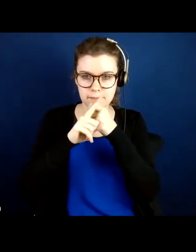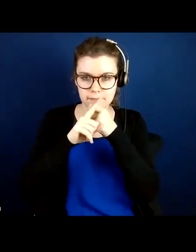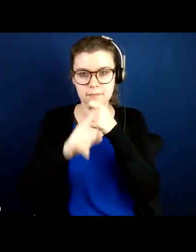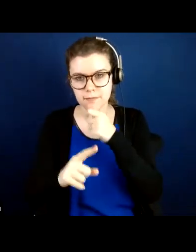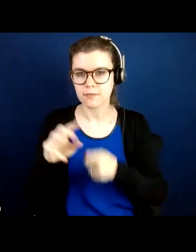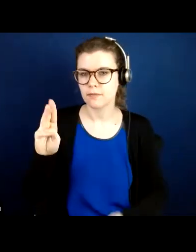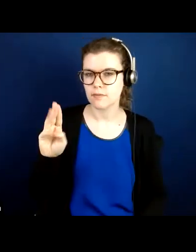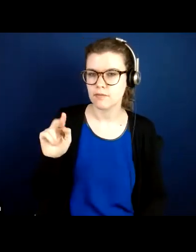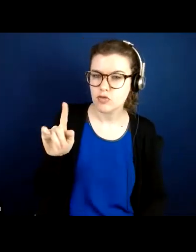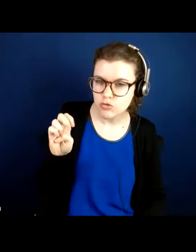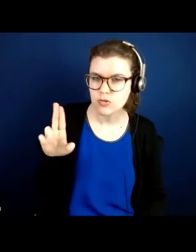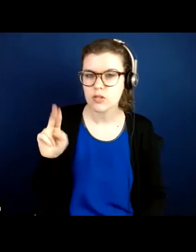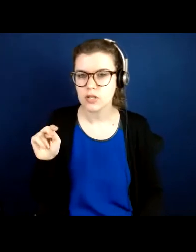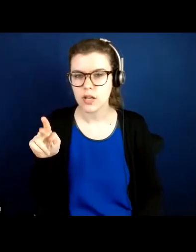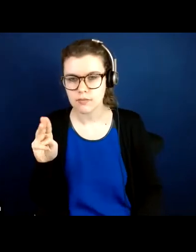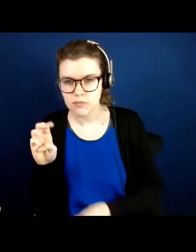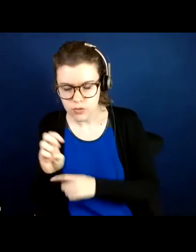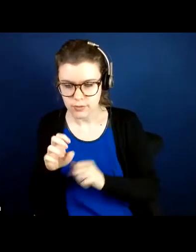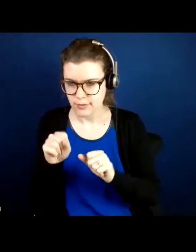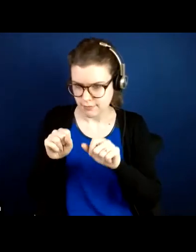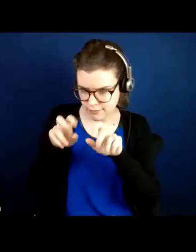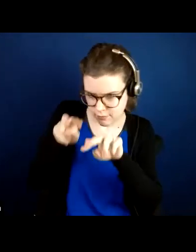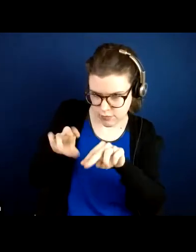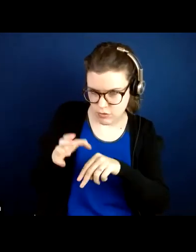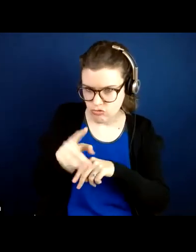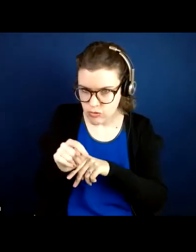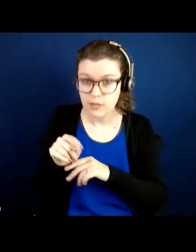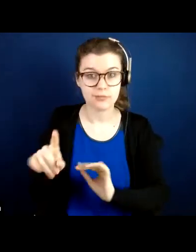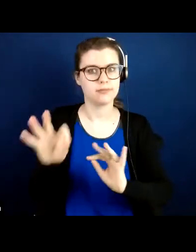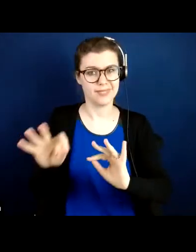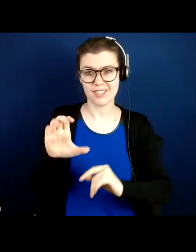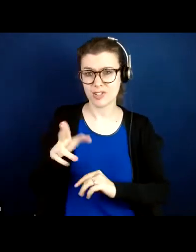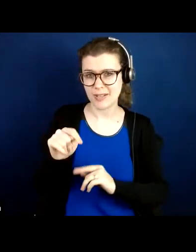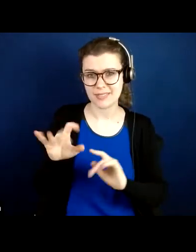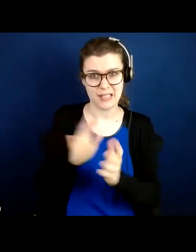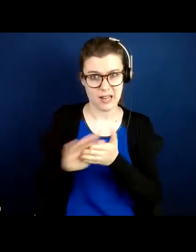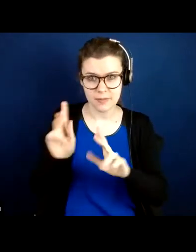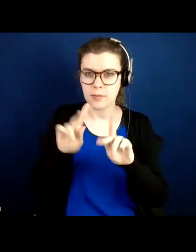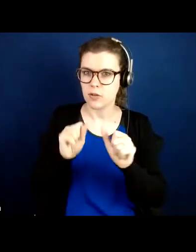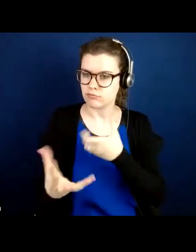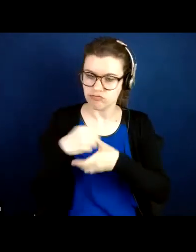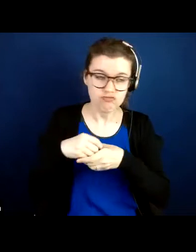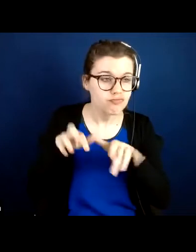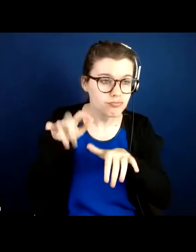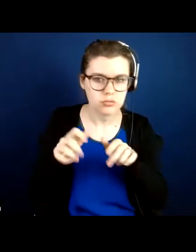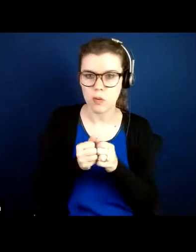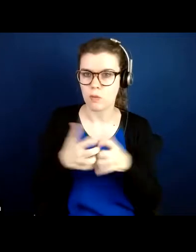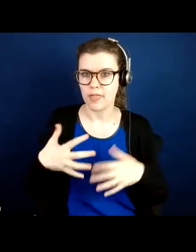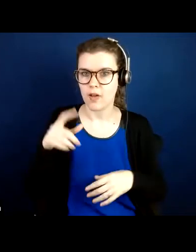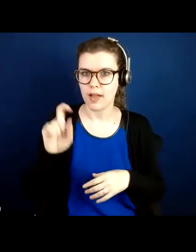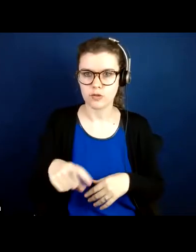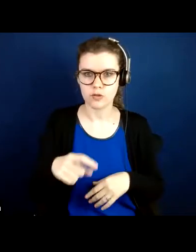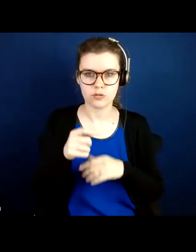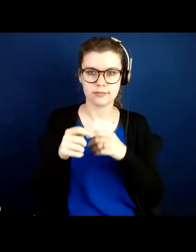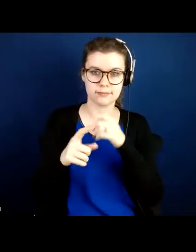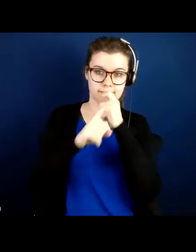Also making sure that you're able to look at the chat feature. The chat feature is a nice way for people to participate without having to mute or